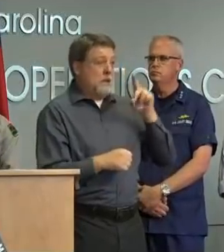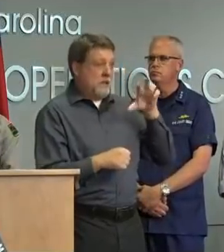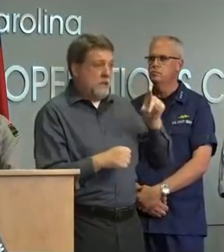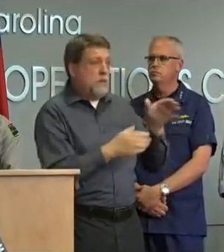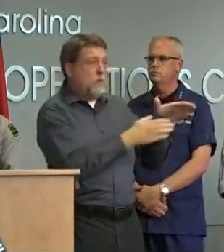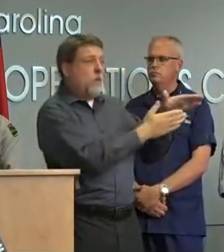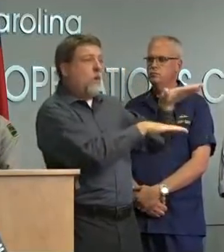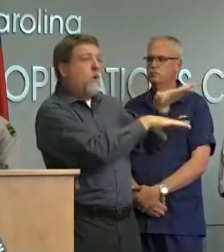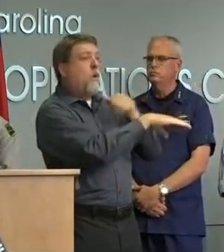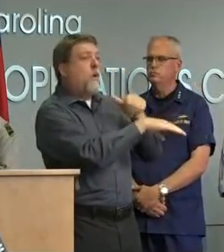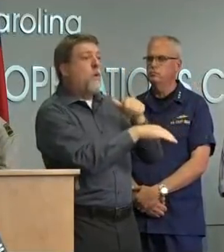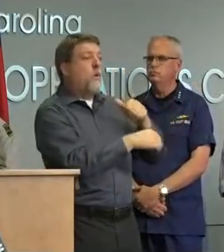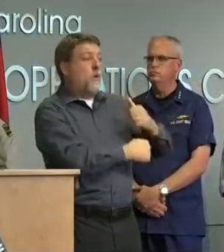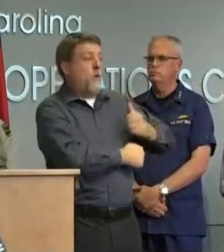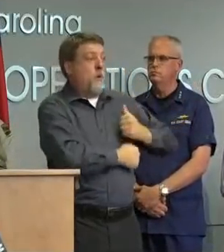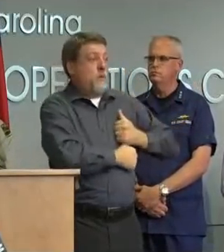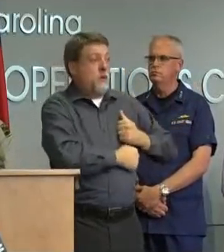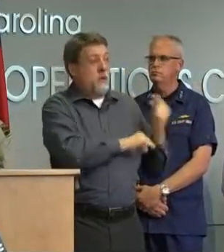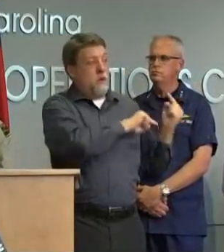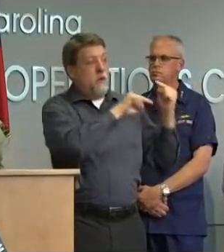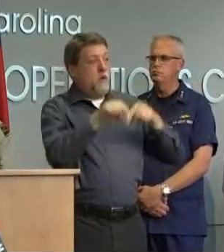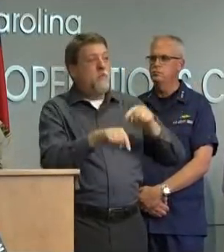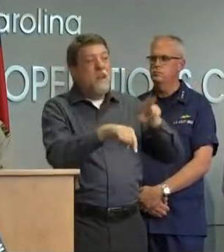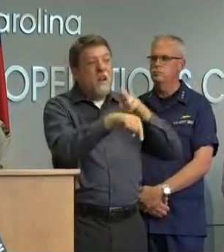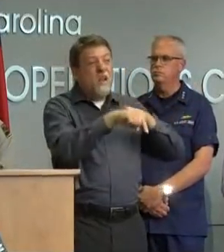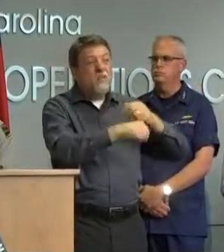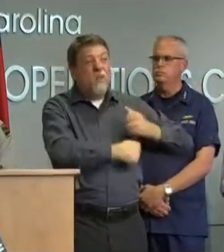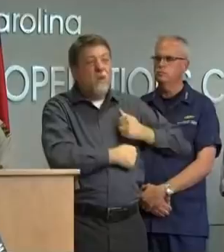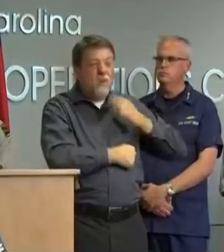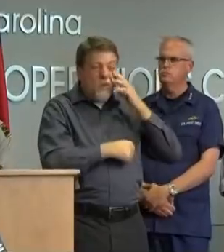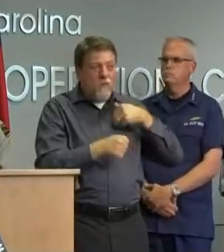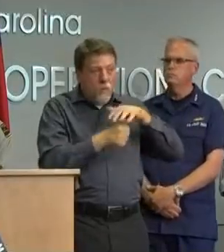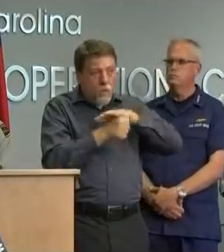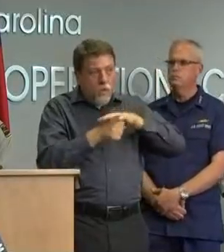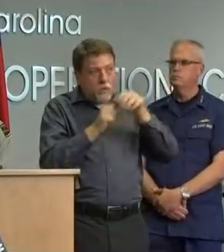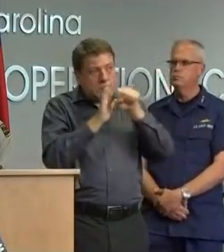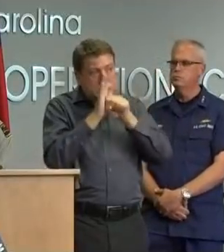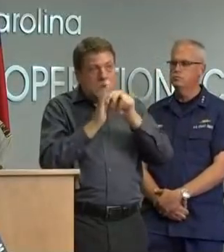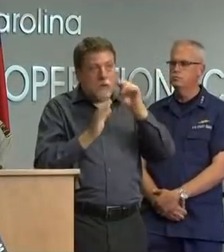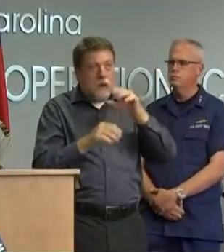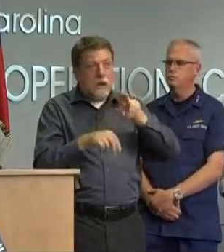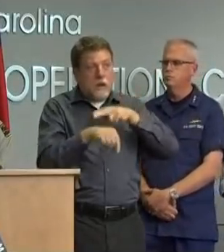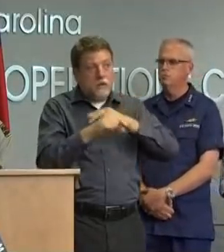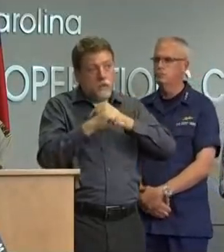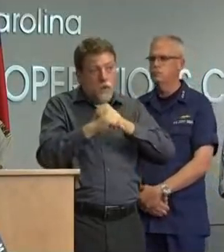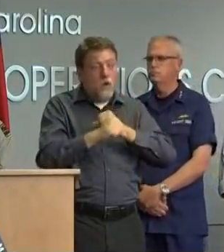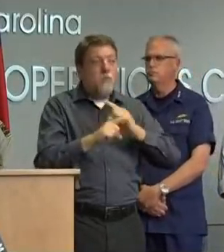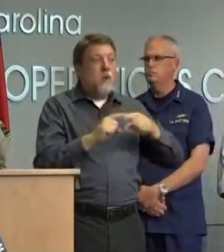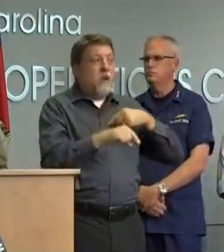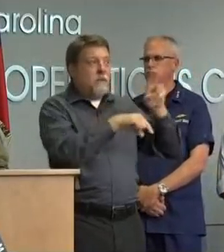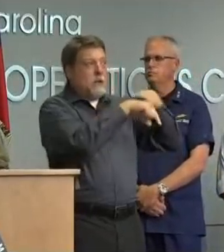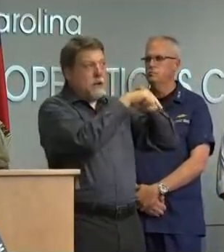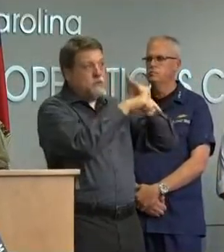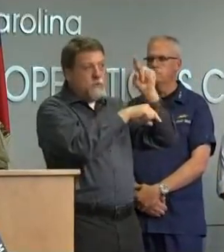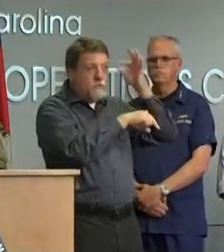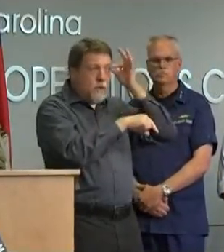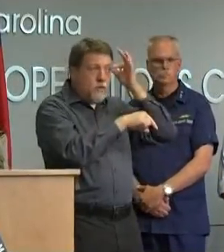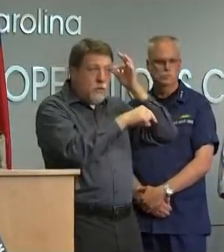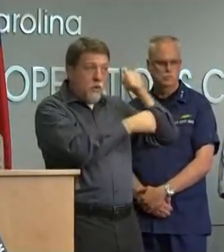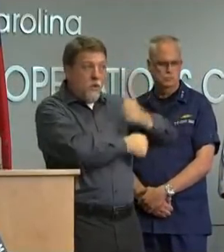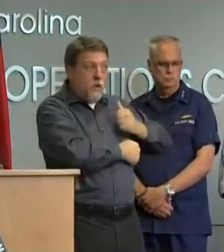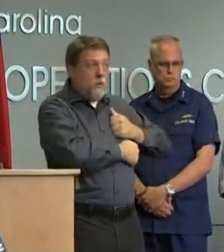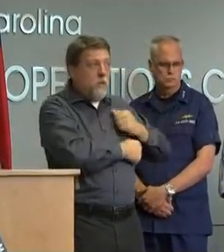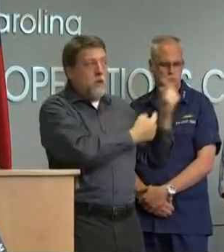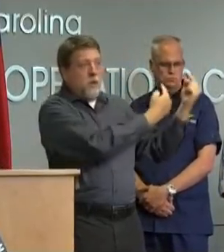active duty forces was also paramount as we know that we have a lot of our our army uh trucks and drivers that are out there on the roads